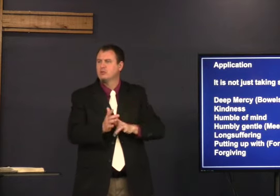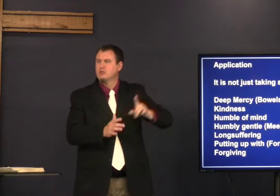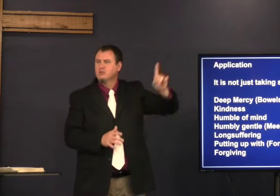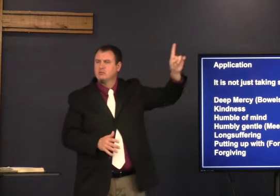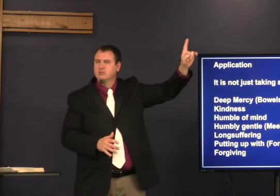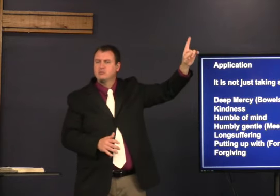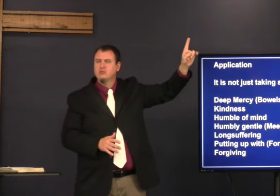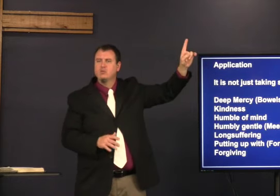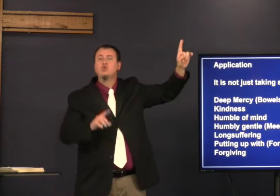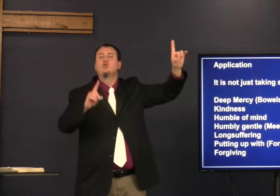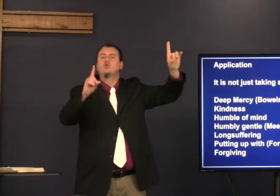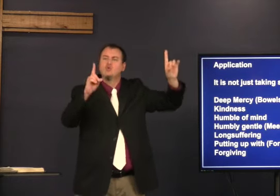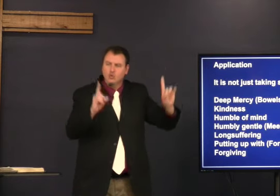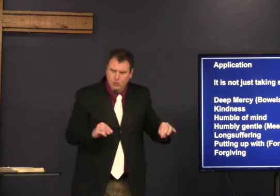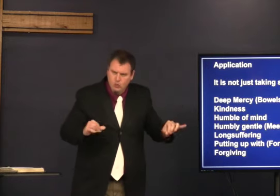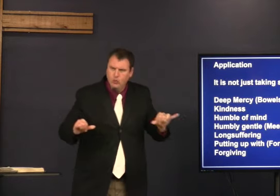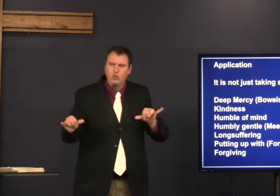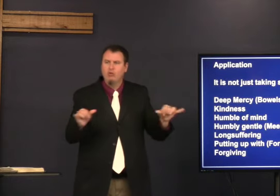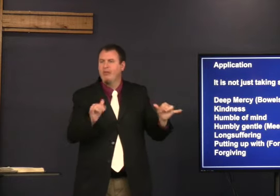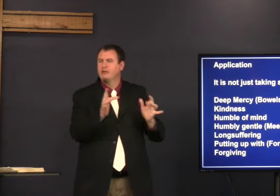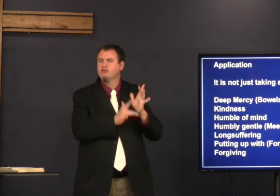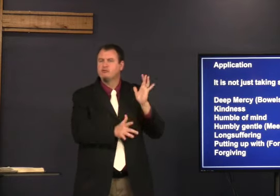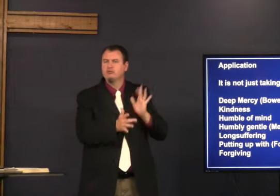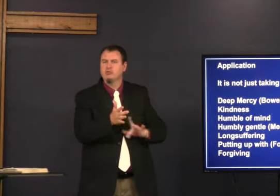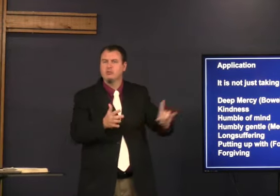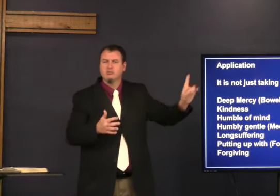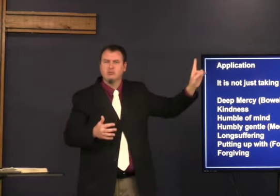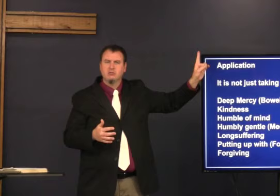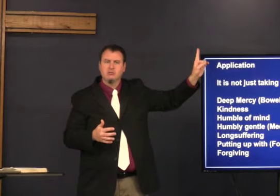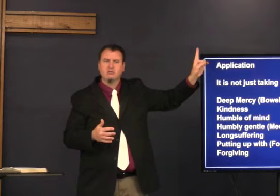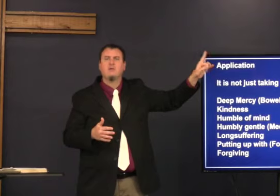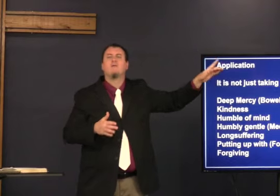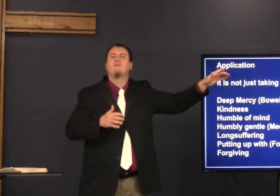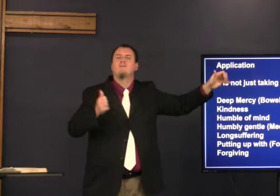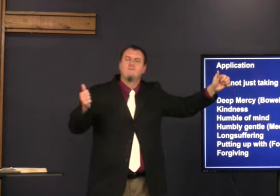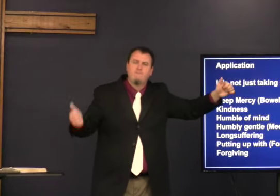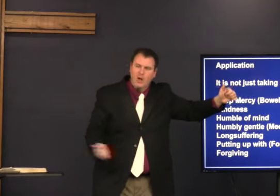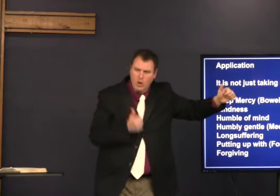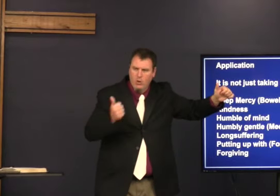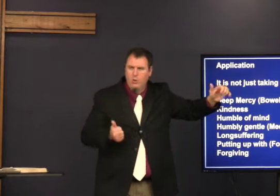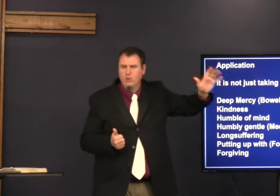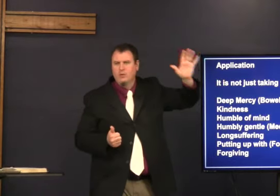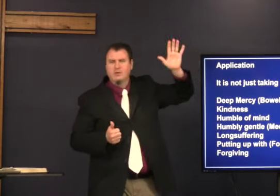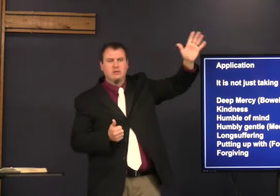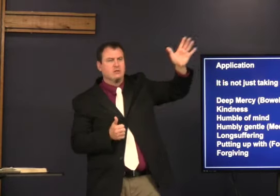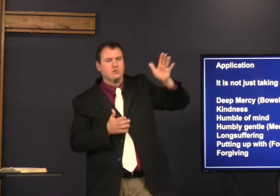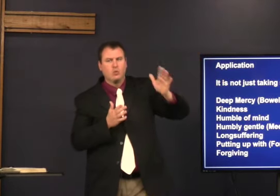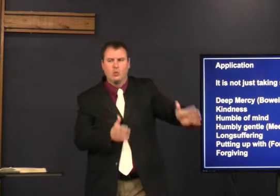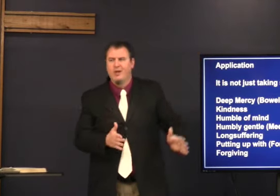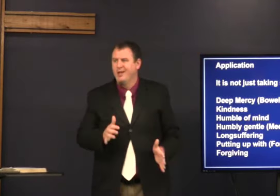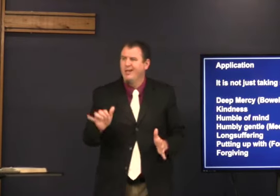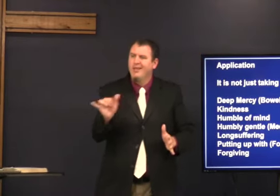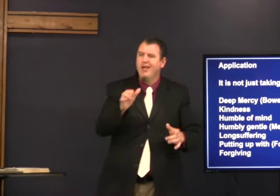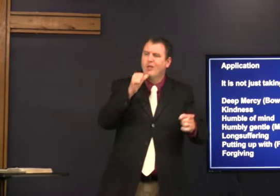act like Jesus to do what Jesus did follow his way